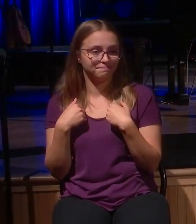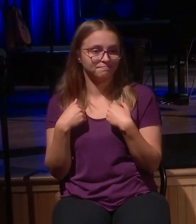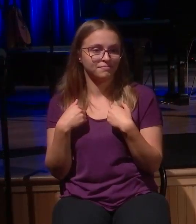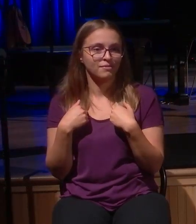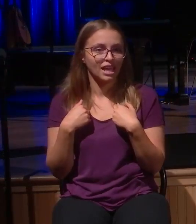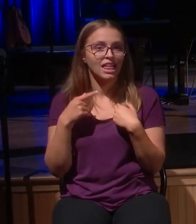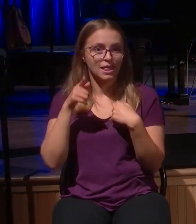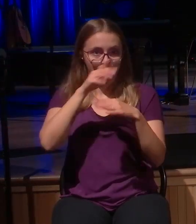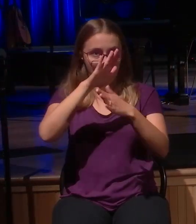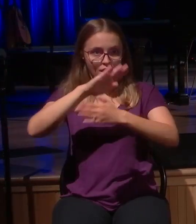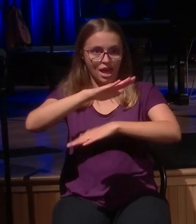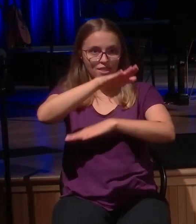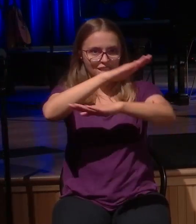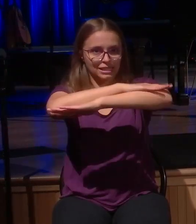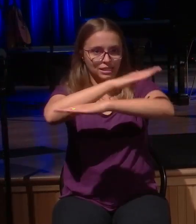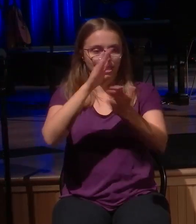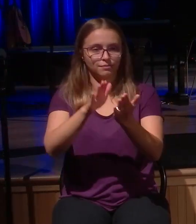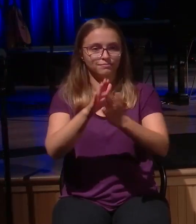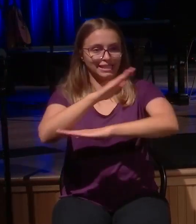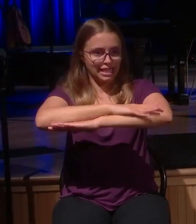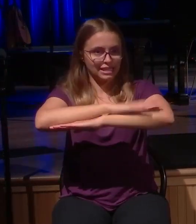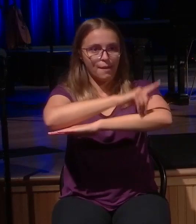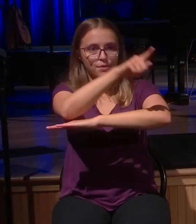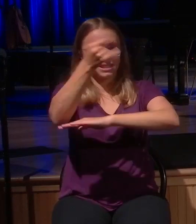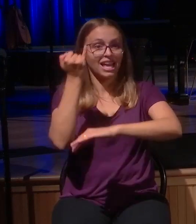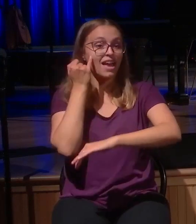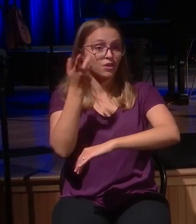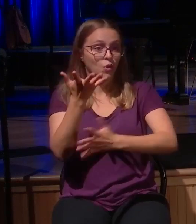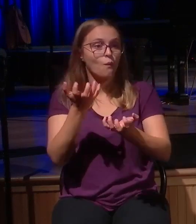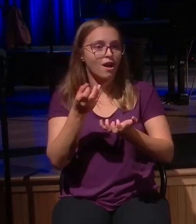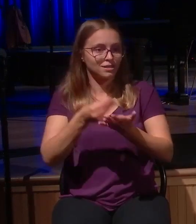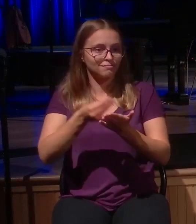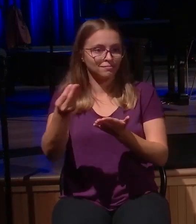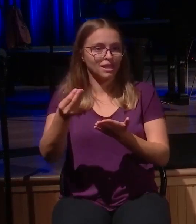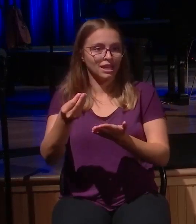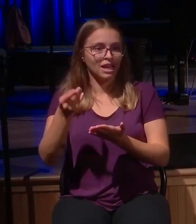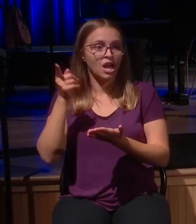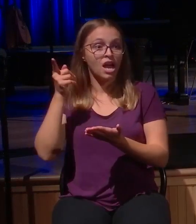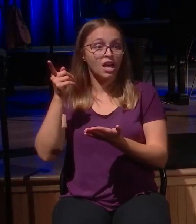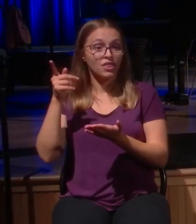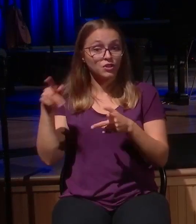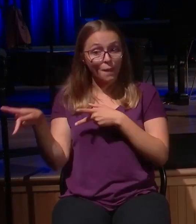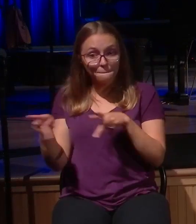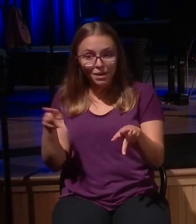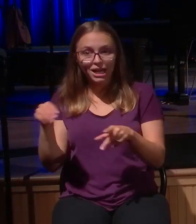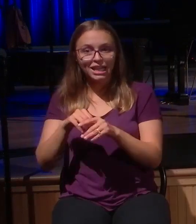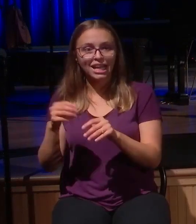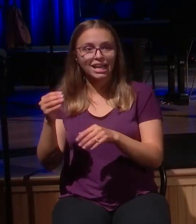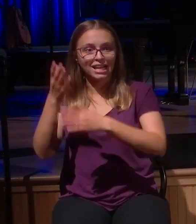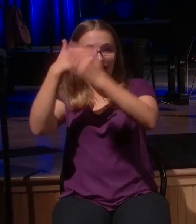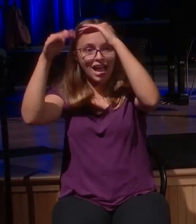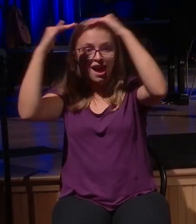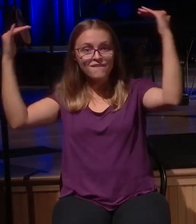what Jesus is getting at. The reaction of all of heaven is that the dead are alive. The lost are found. The blind they see. Rejoice.